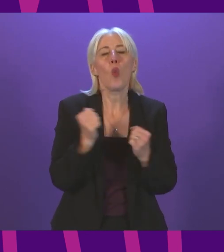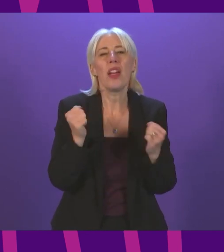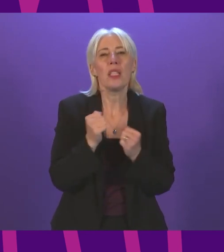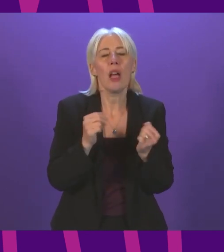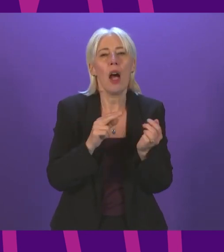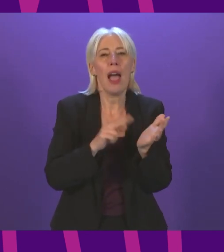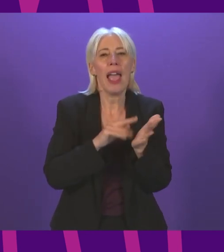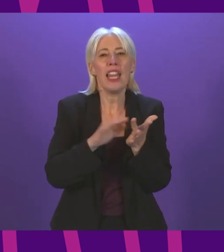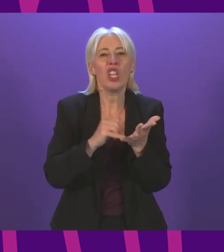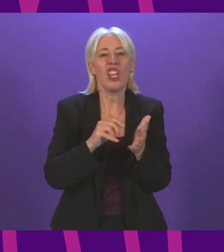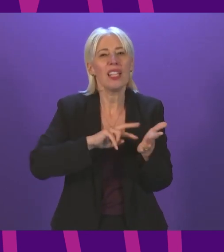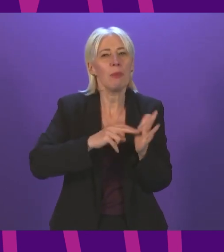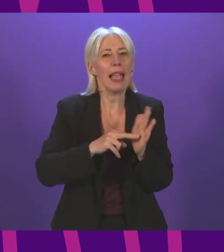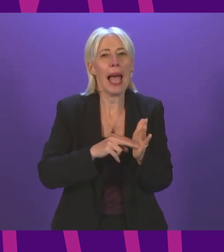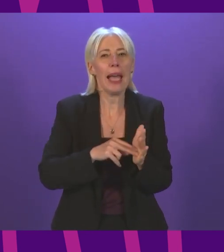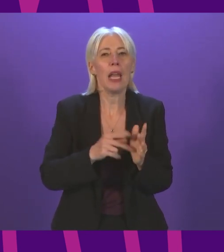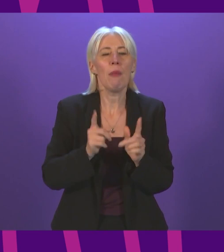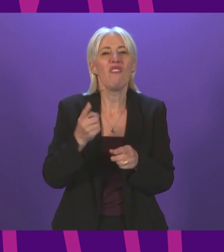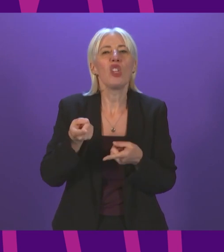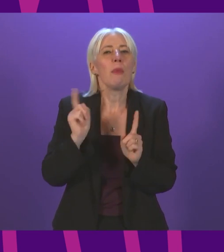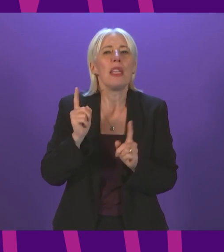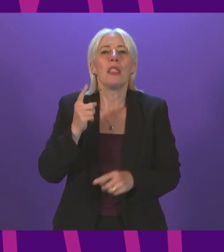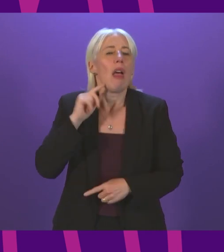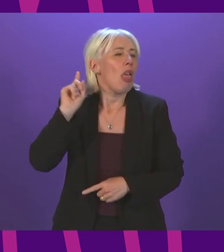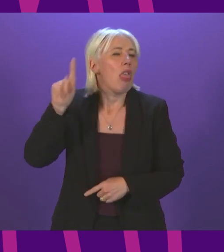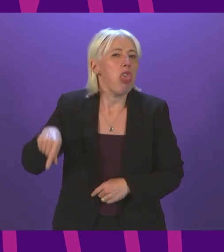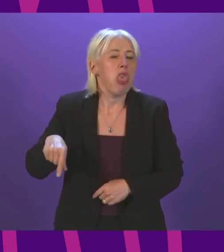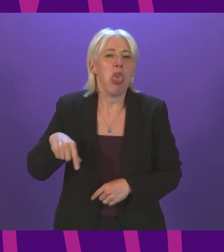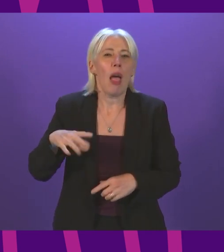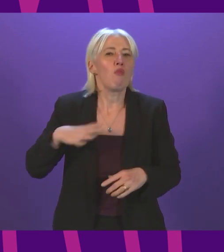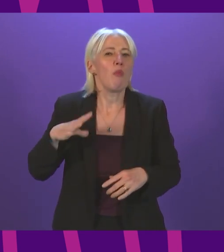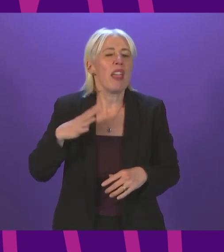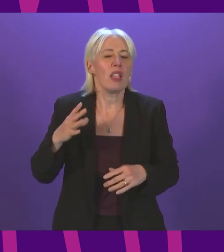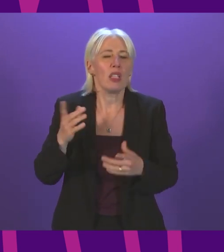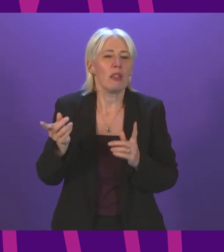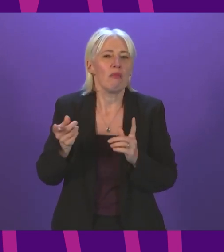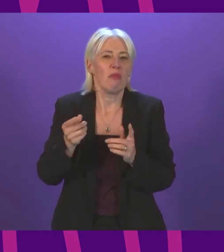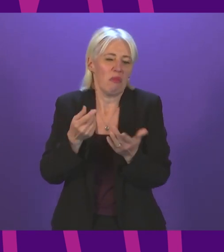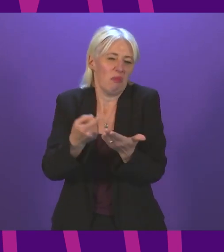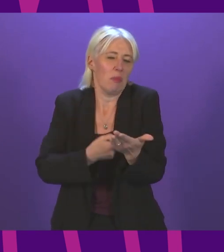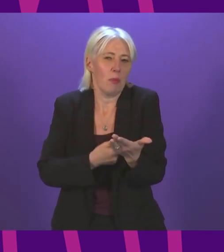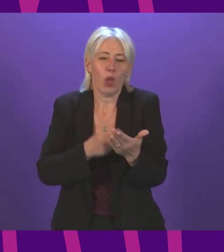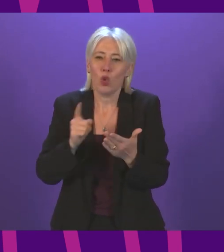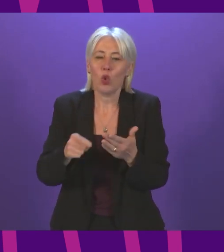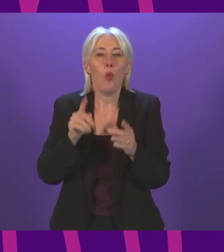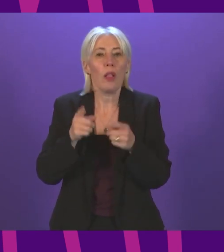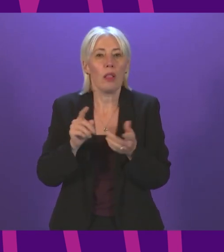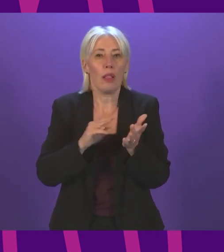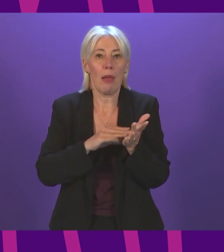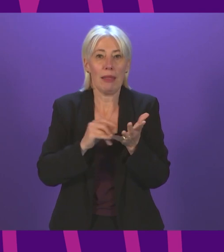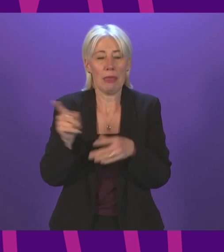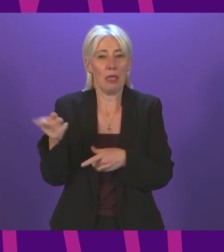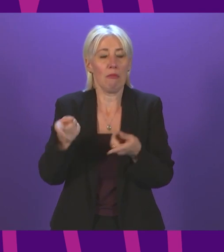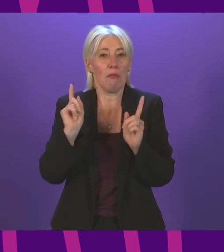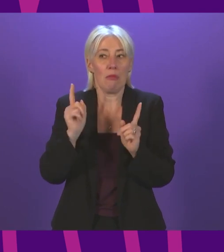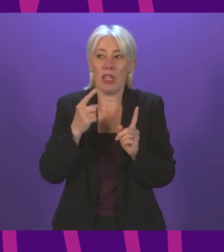didn't answer, preferring instead to read a pre-prepared script. So, will the Cabinet Secretary confirm now when Scotland's